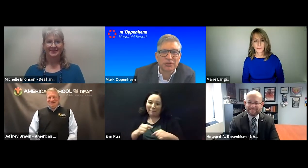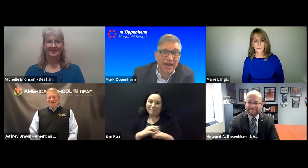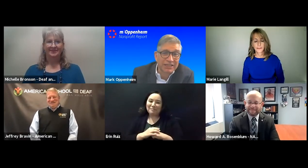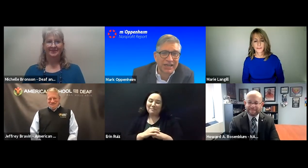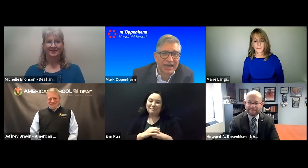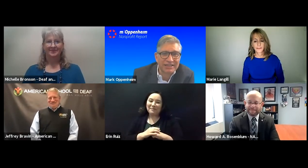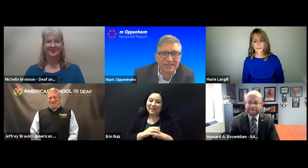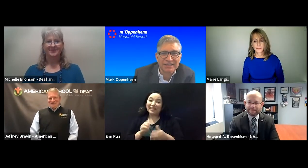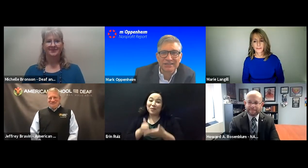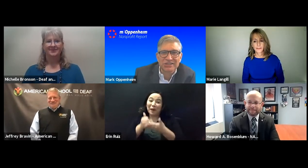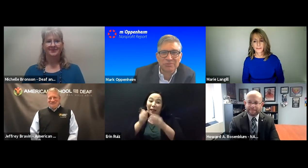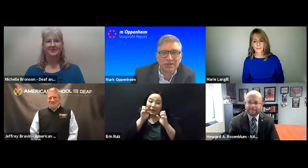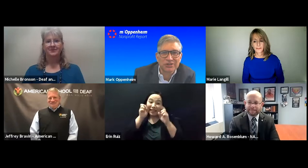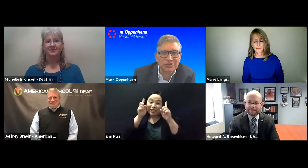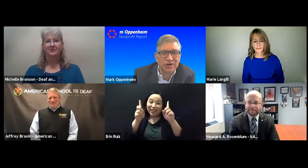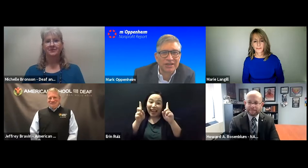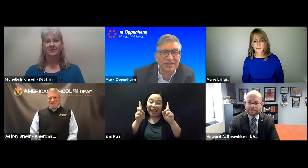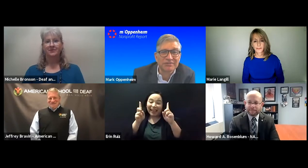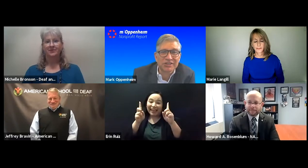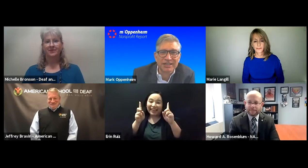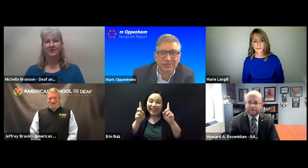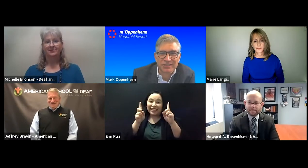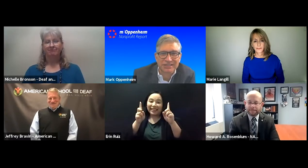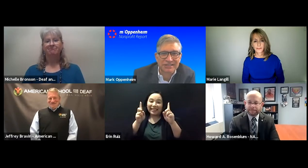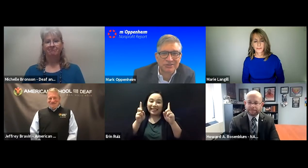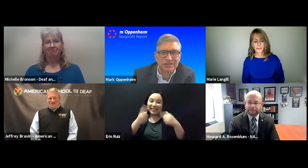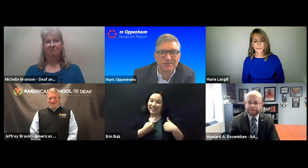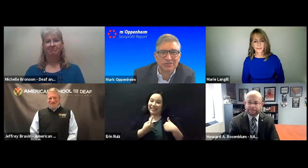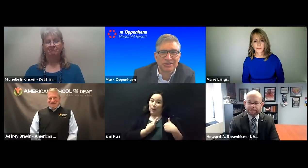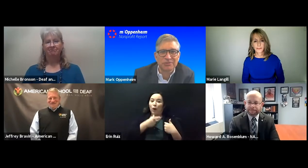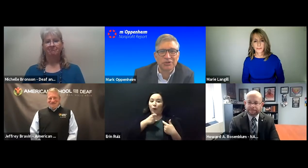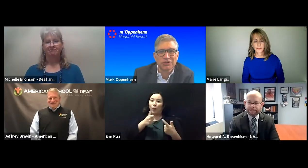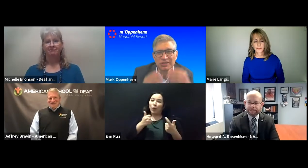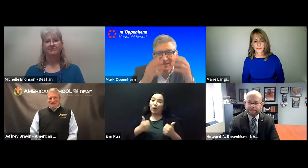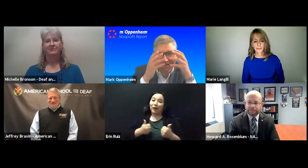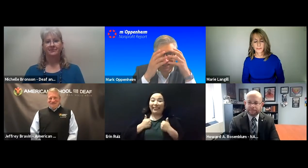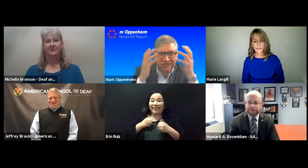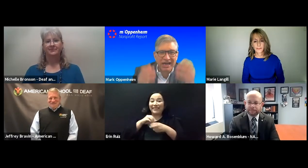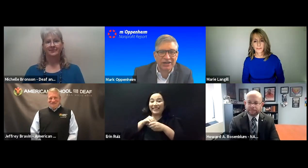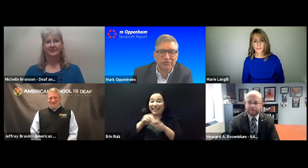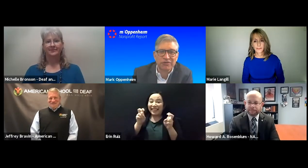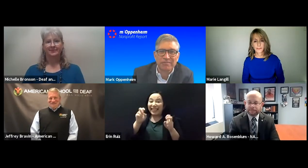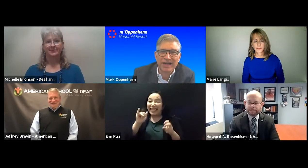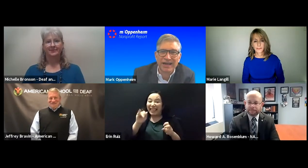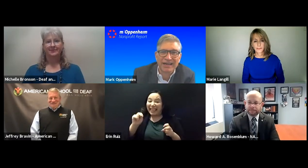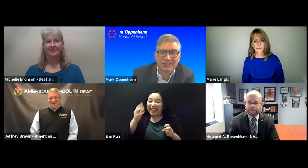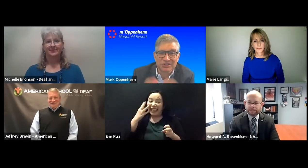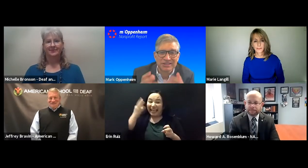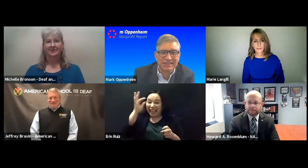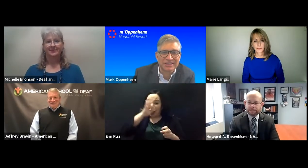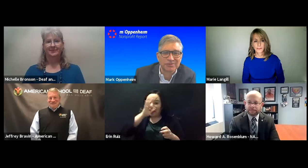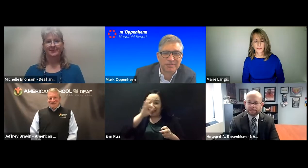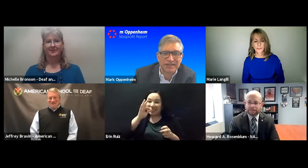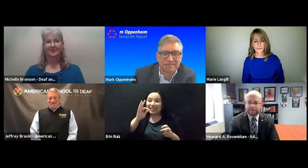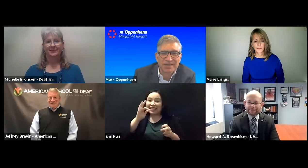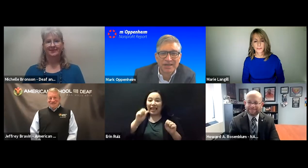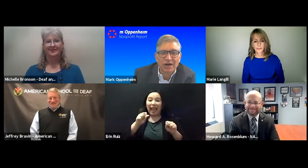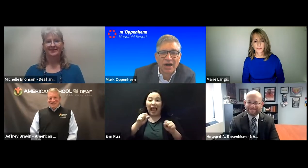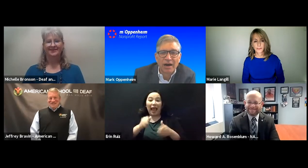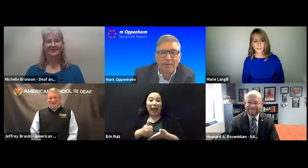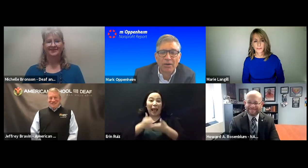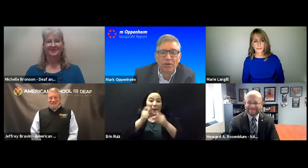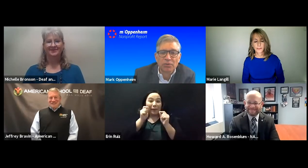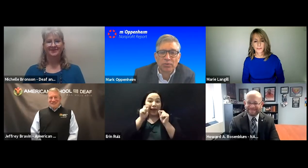help to educate someone who lives in ignorance. You can pull the shadow from my eyes, or at least a little bit.